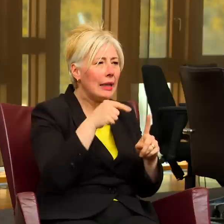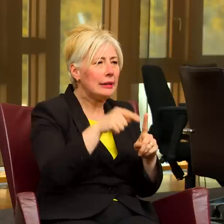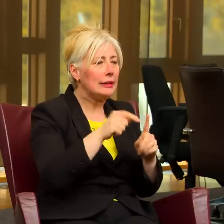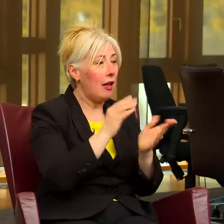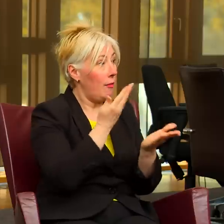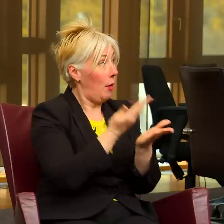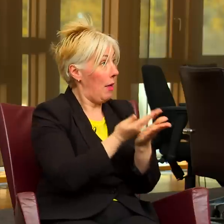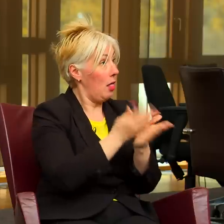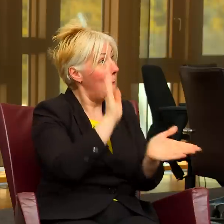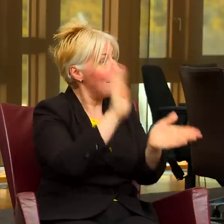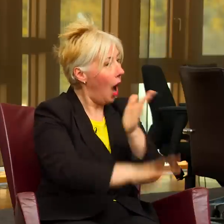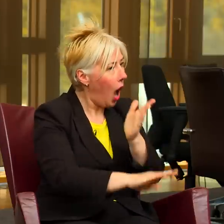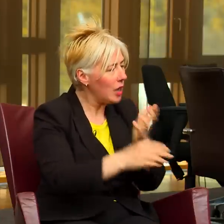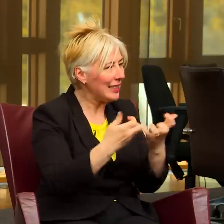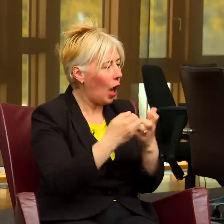be because the Bill doesn't actually